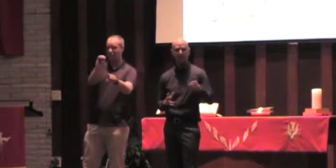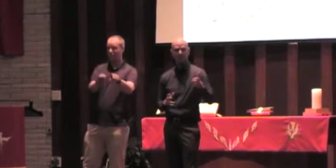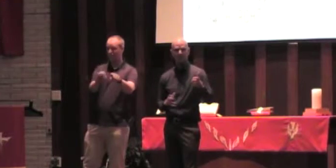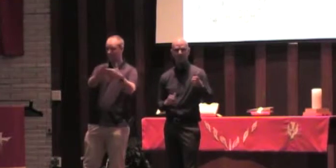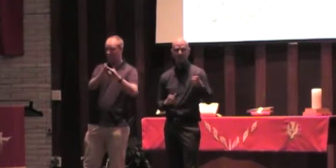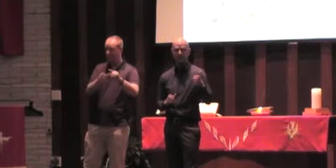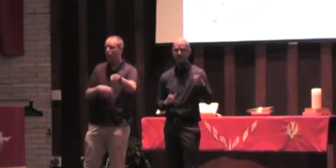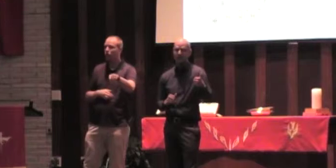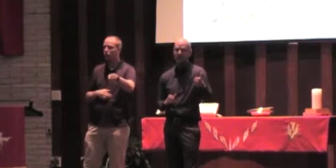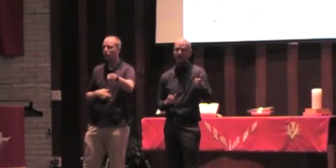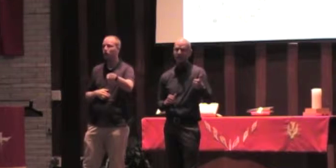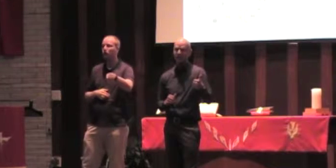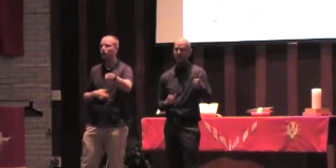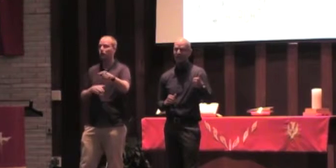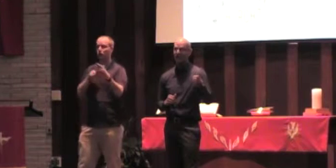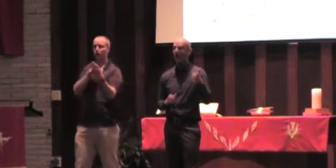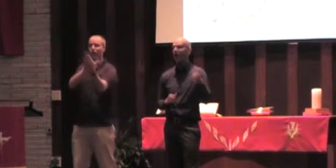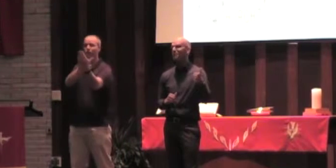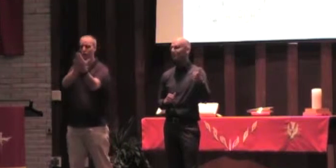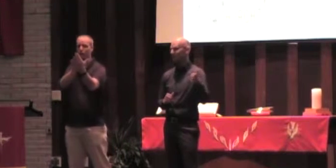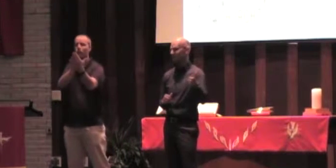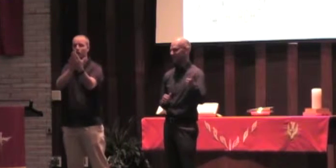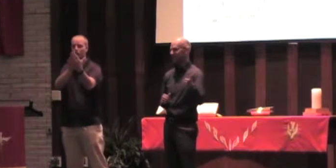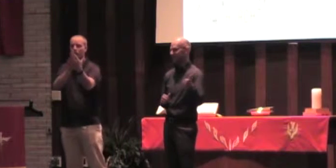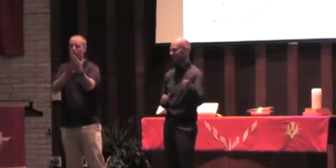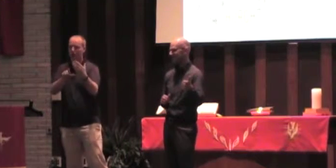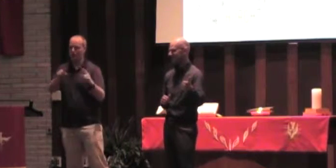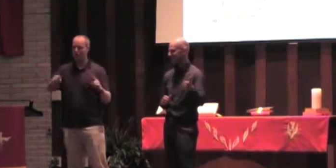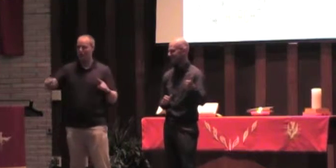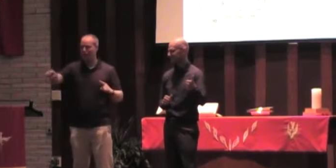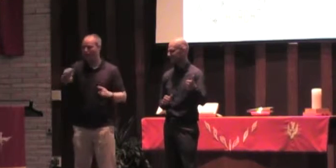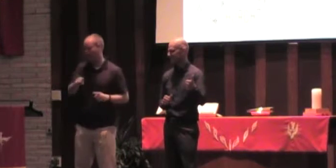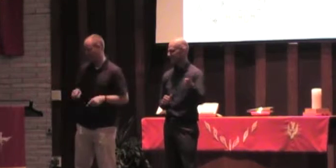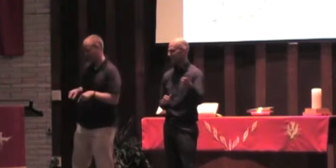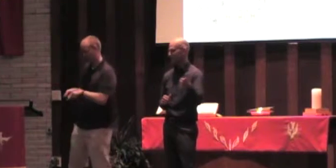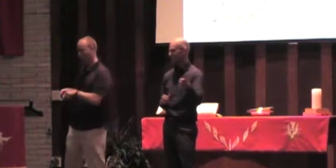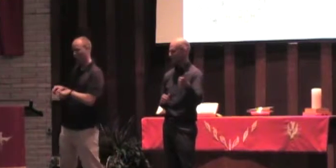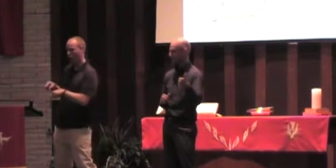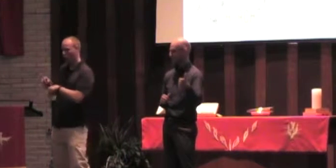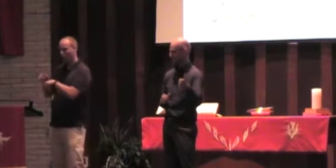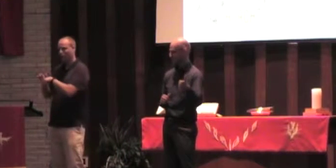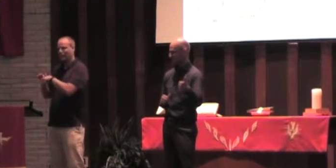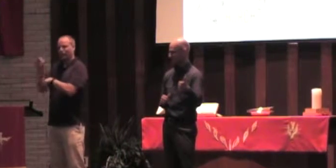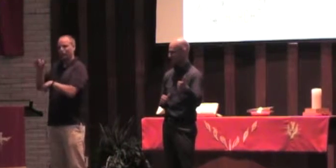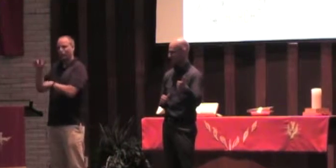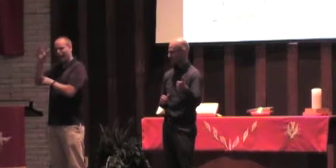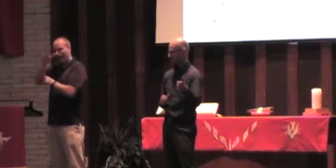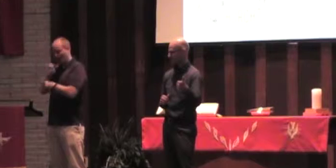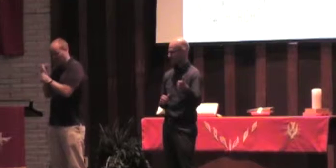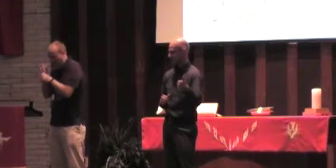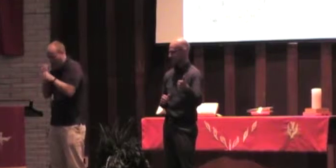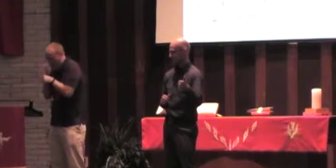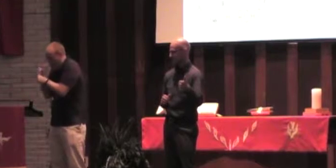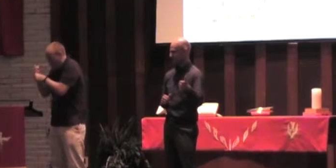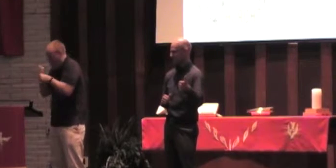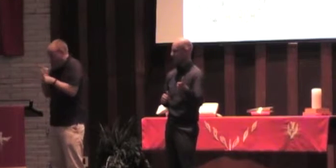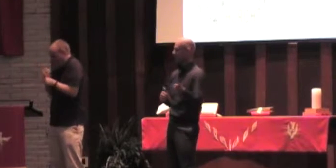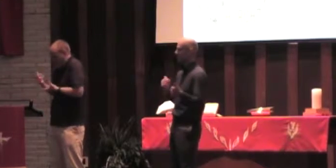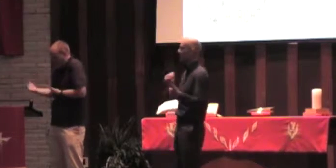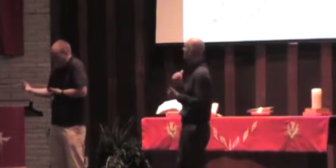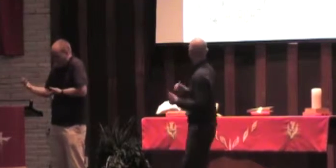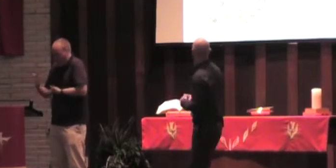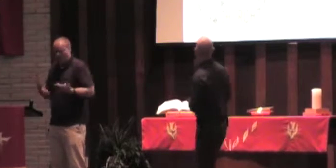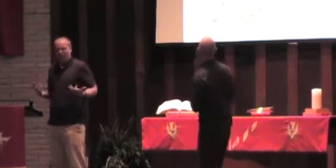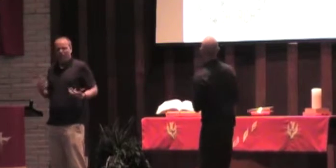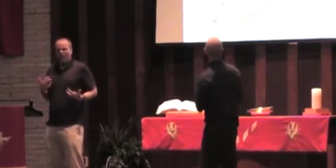Well, it was confronting the commerce of the city for the local silversmiths. And